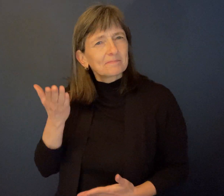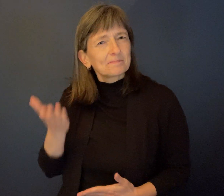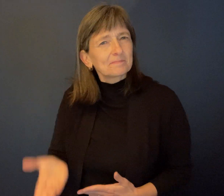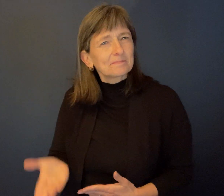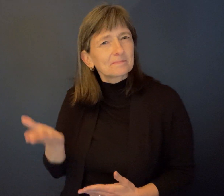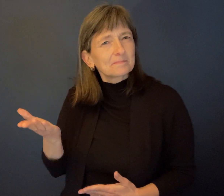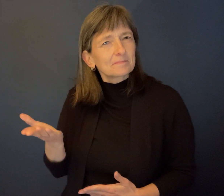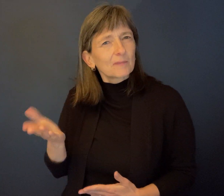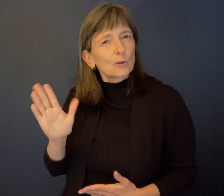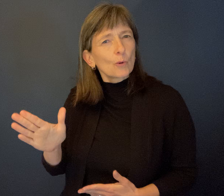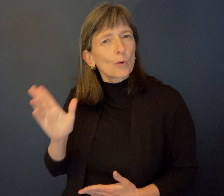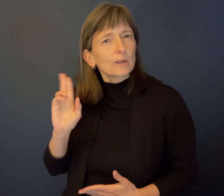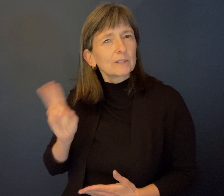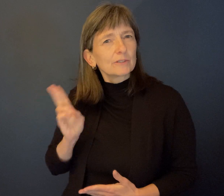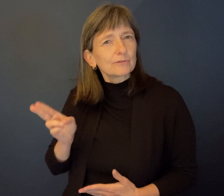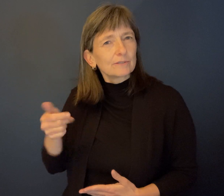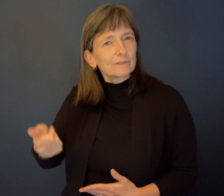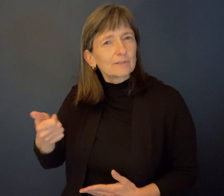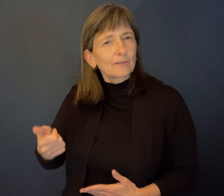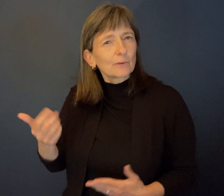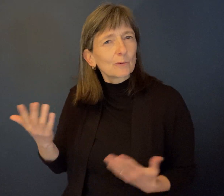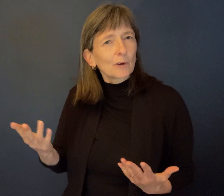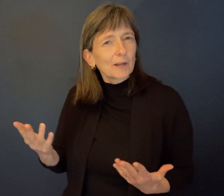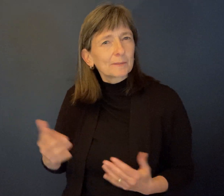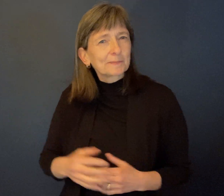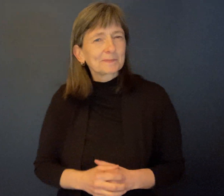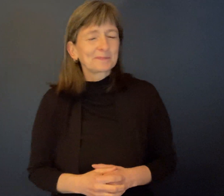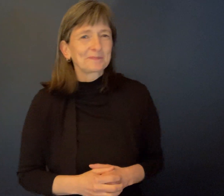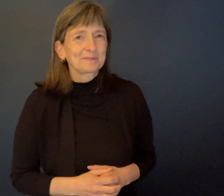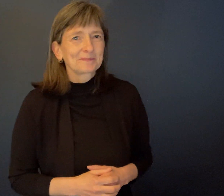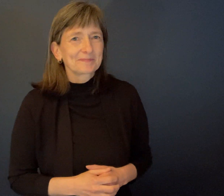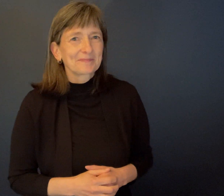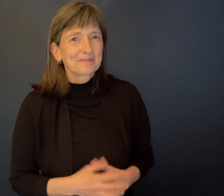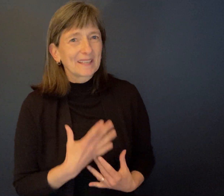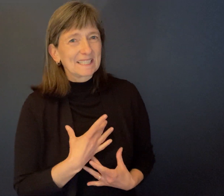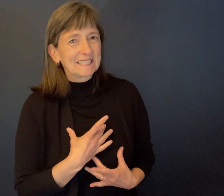What's your history? That's an interesting question there. Who is Joanne McDonald?